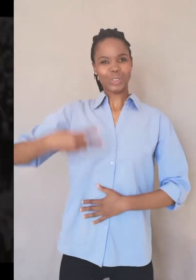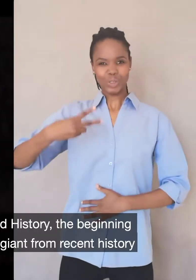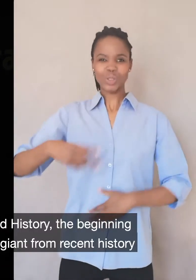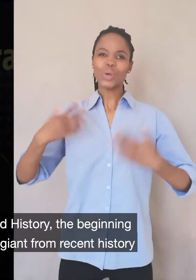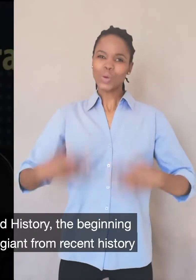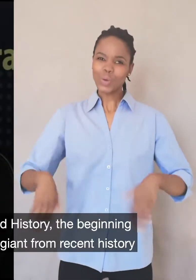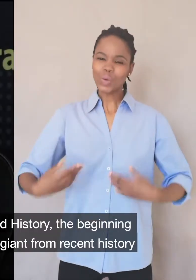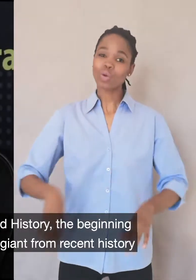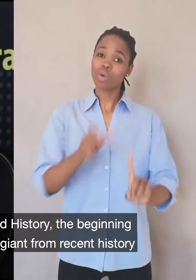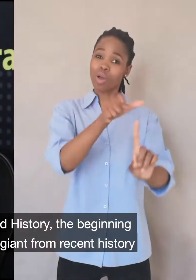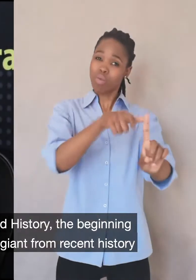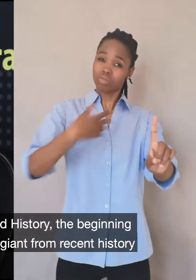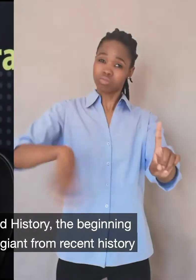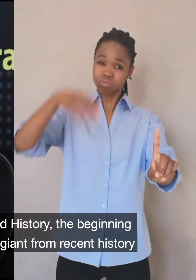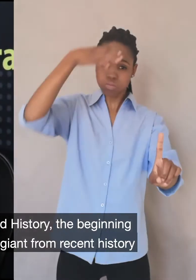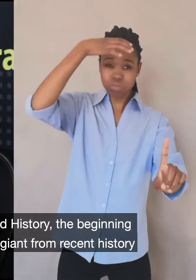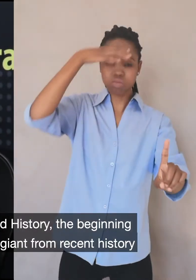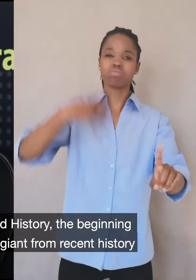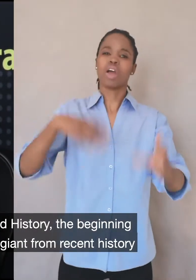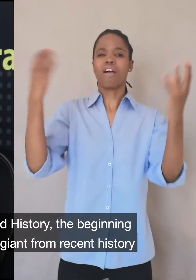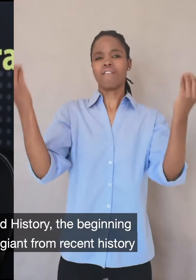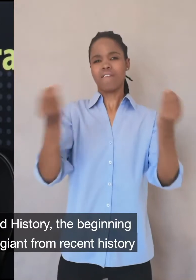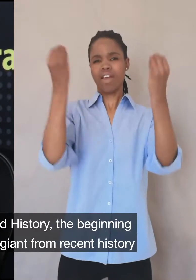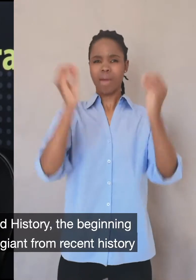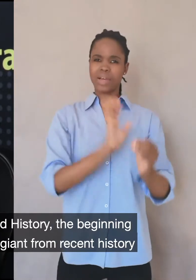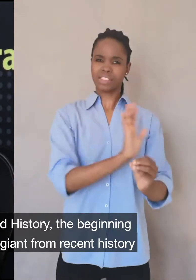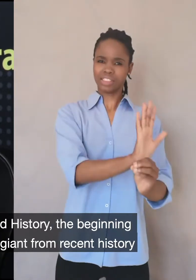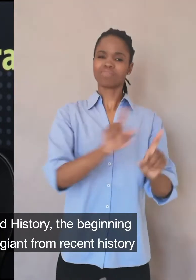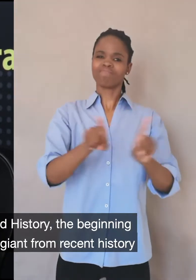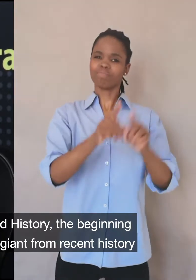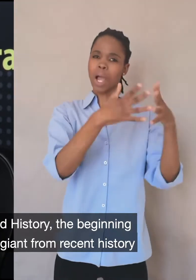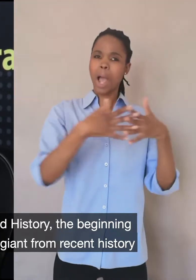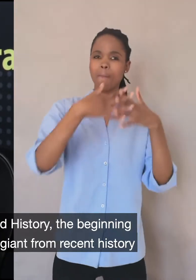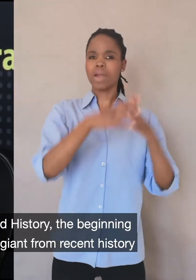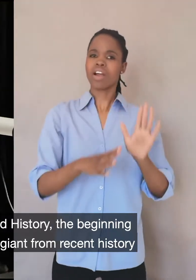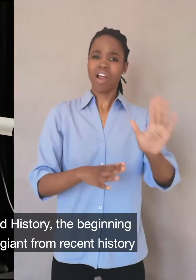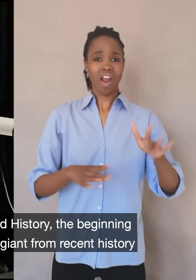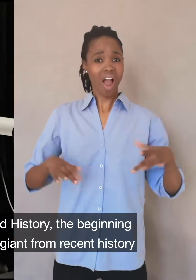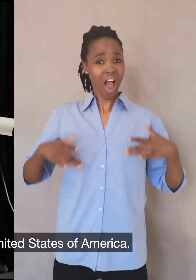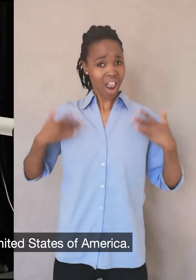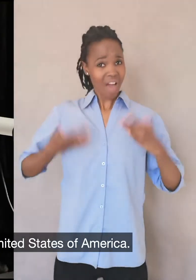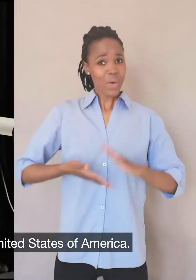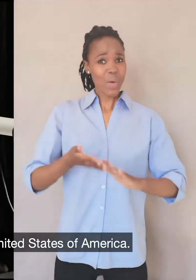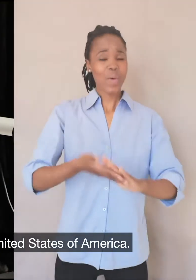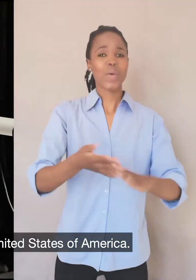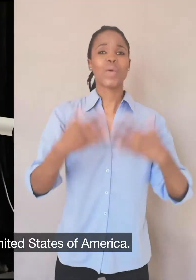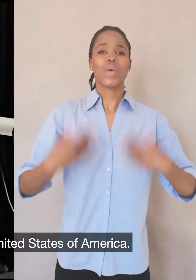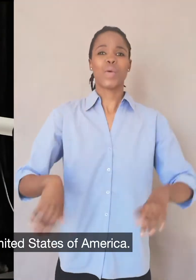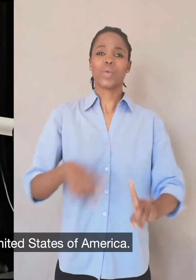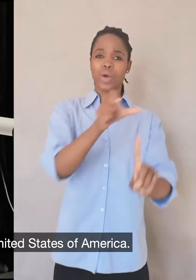That's another episode of Blind History, the beginning of Season 2. And we start off with a giant from recent history, living history for some people, of